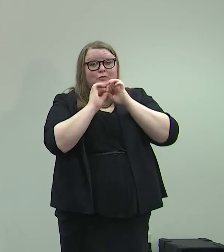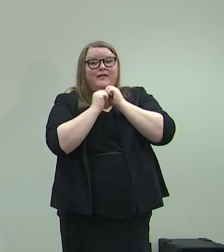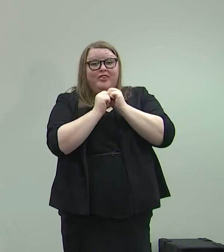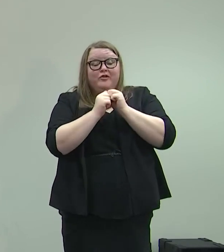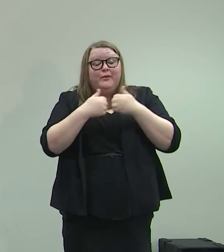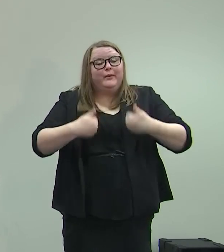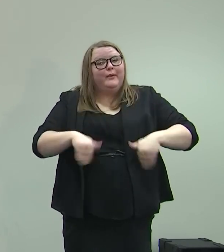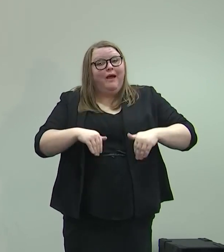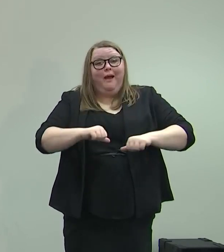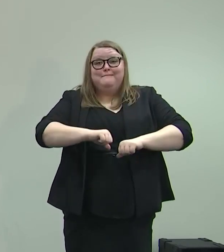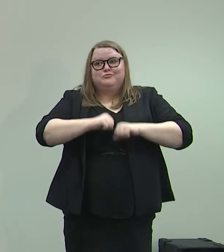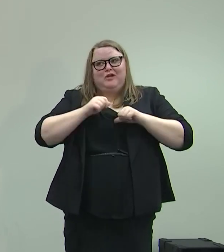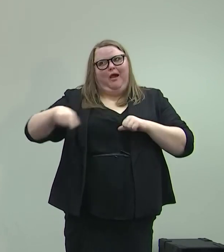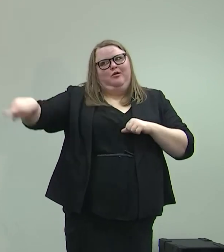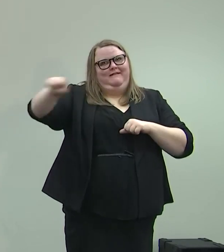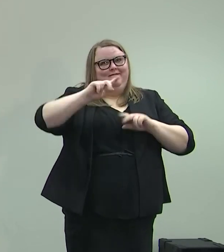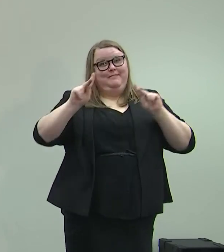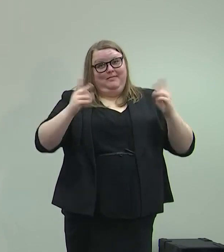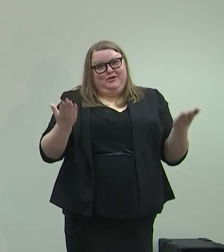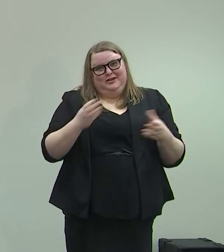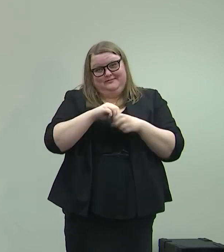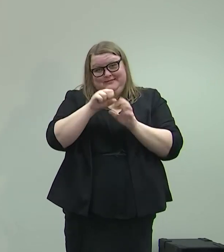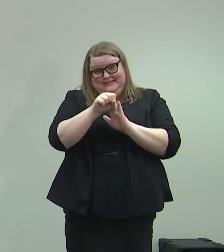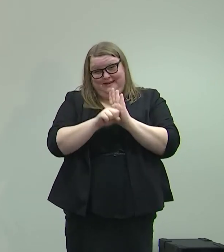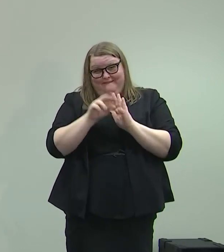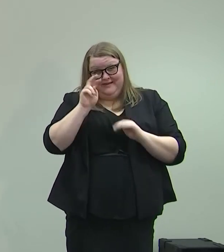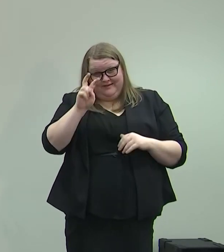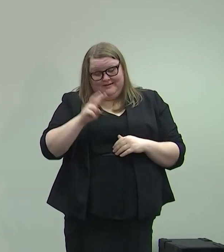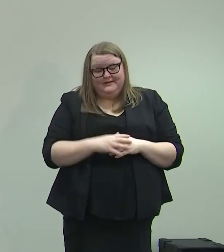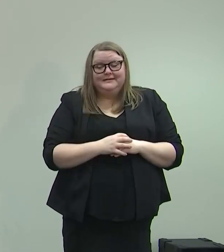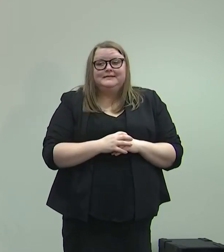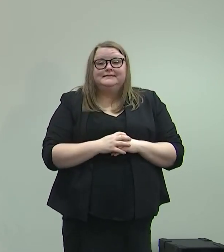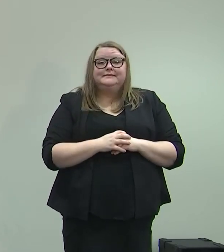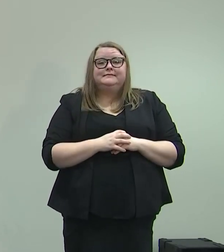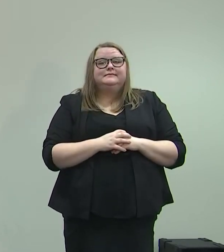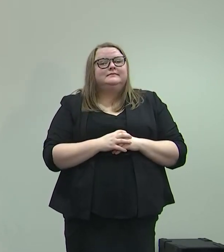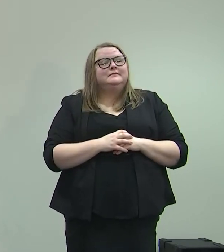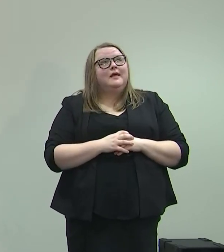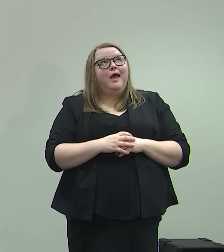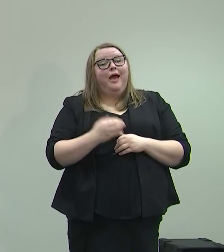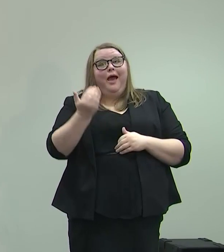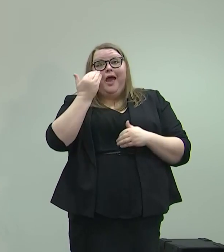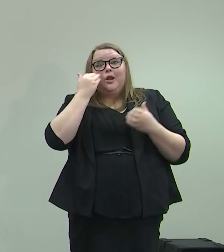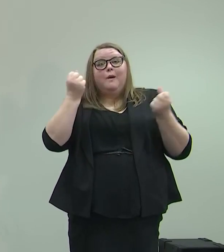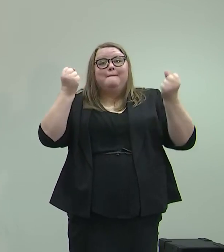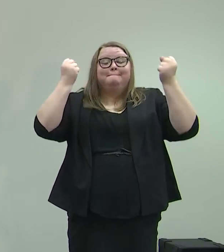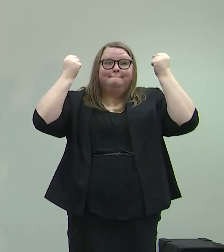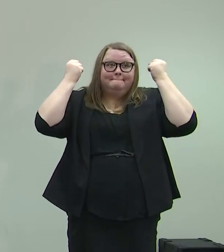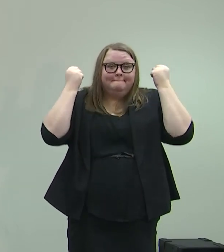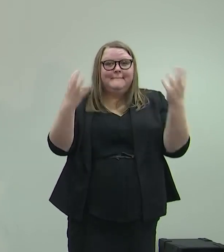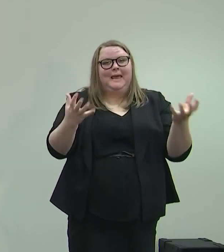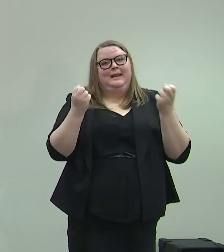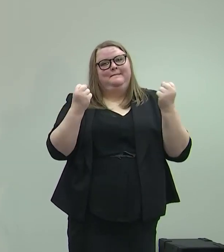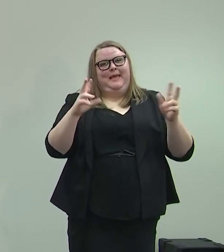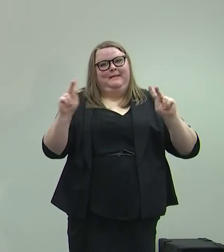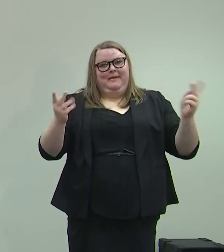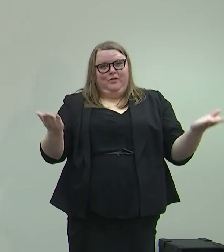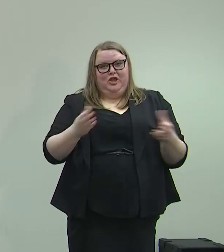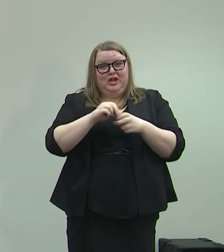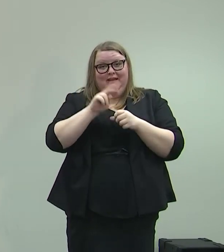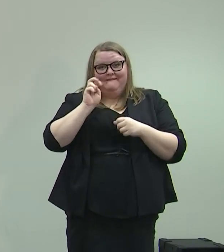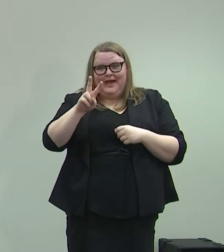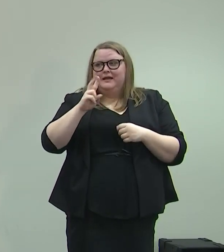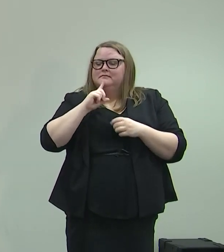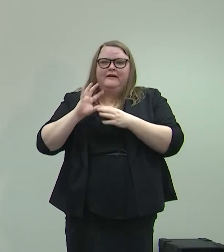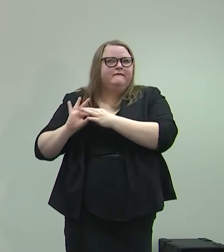of what people in this state have done. I know a great majority, a great majority of people in Nevada, of our Nevadans, have